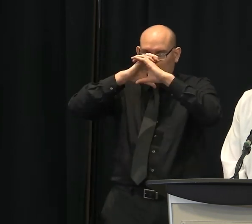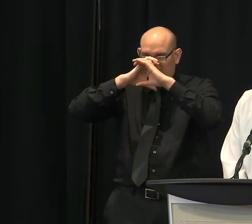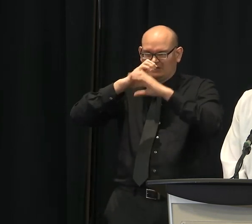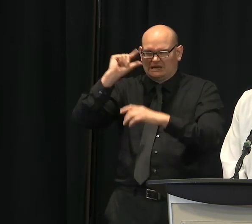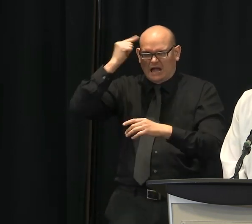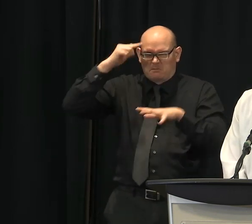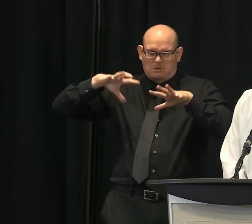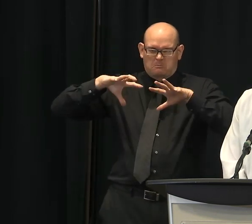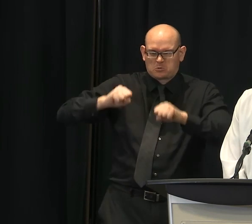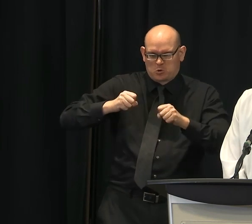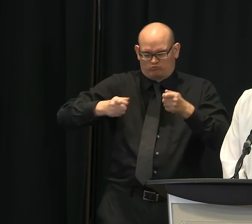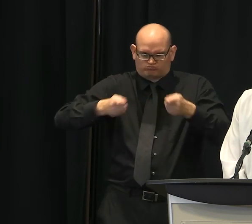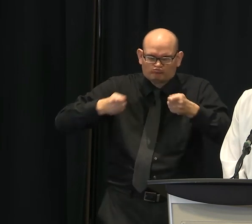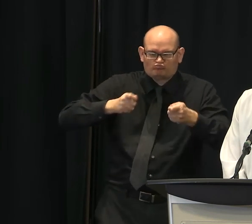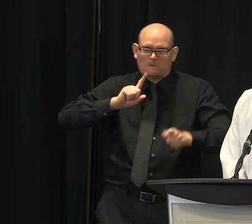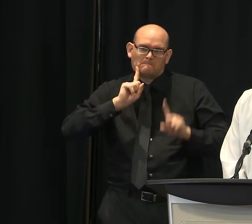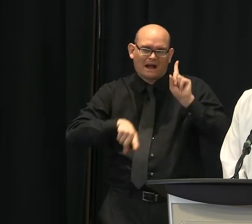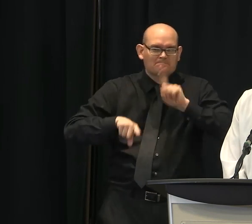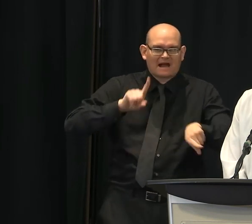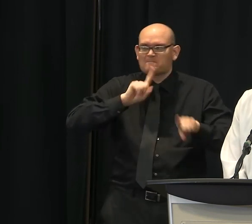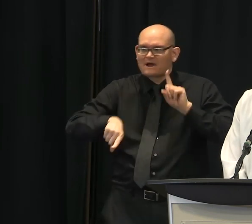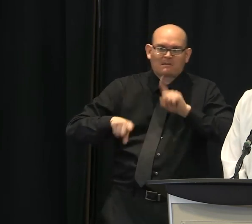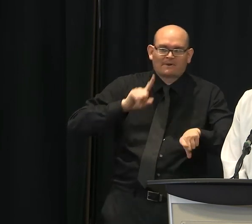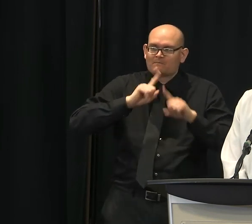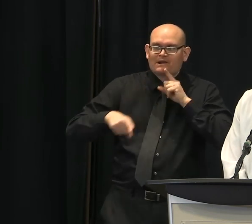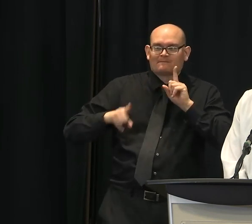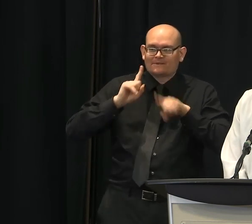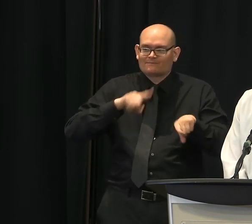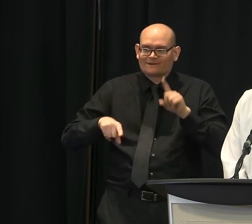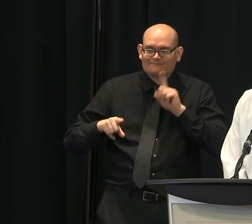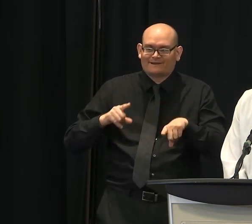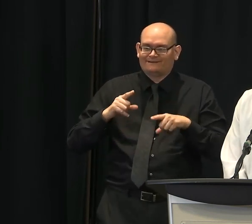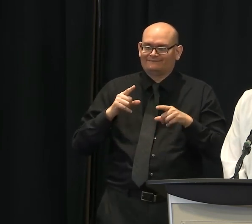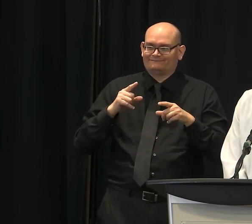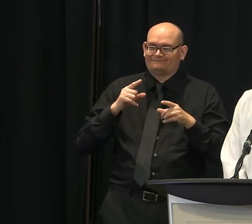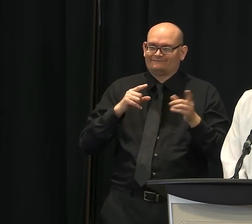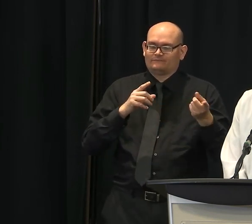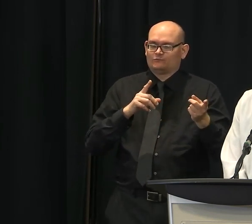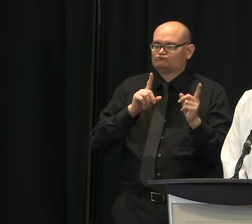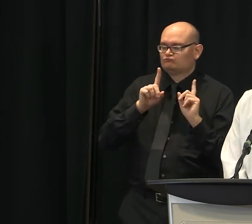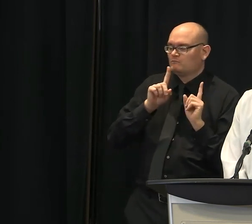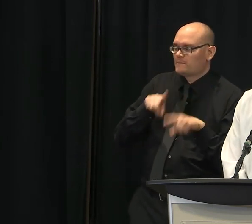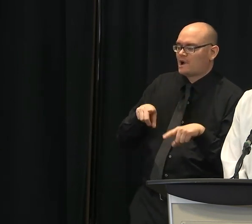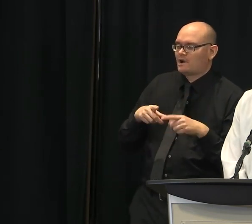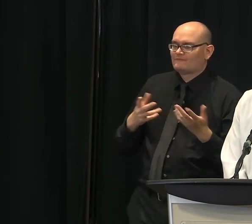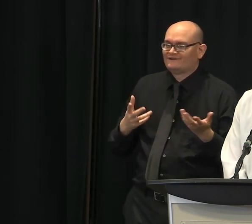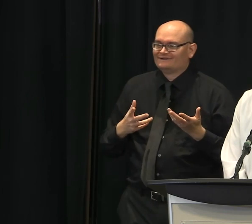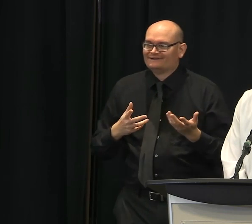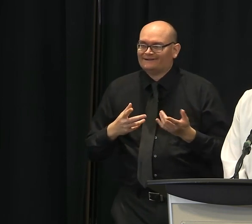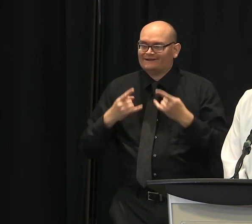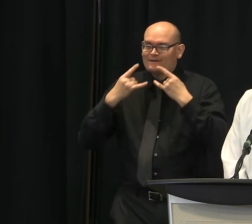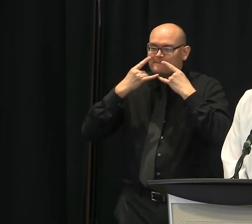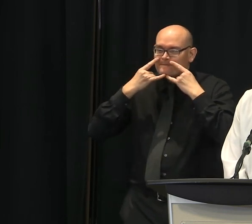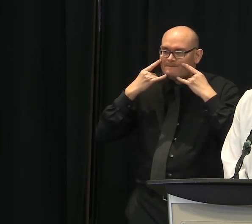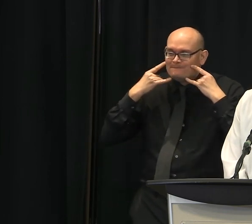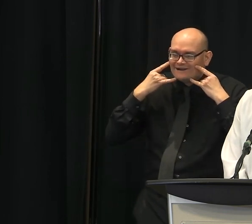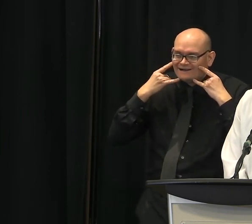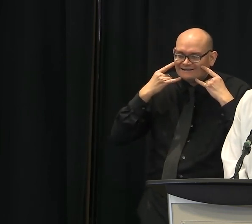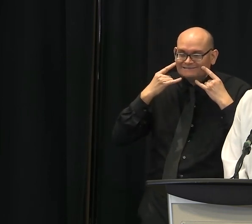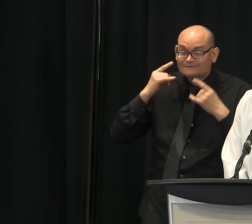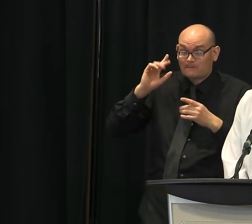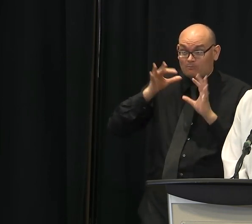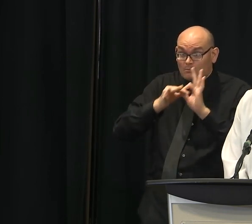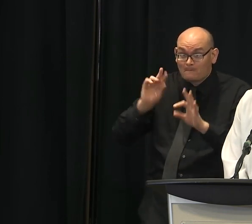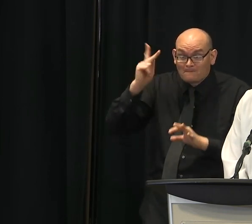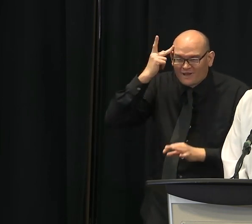What do you say to those people as far as that this isn't about I say, you say, they